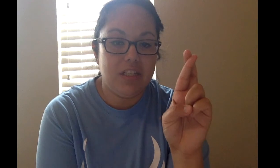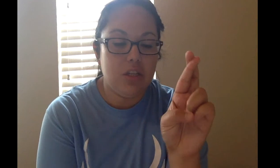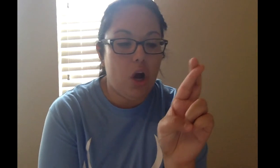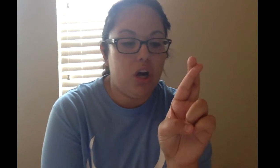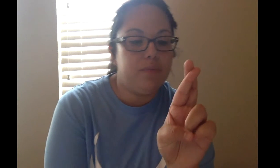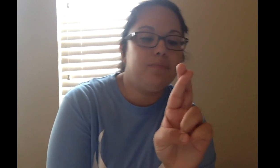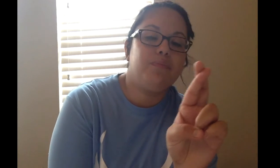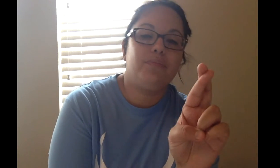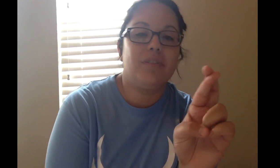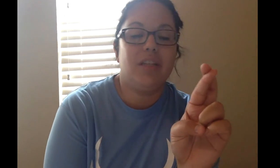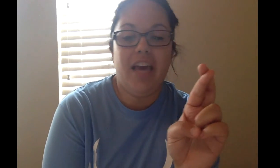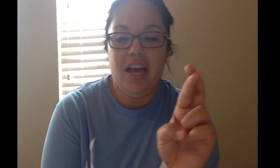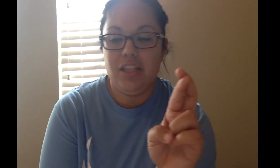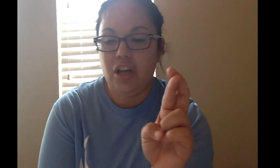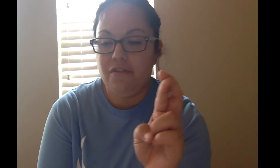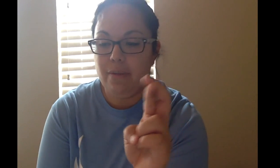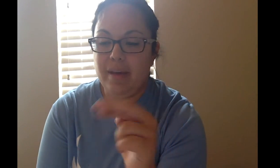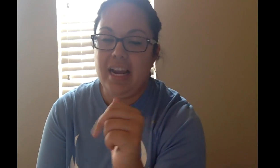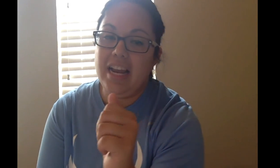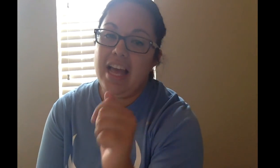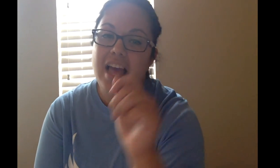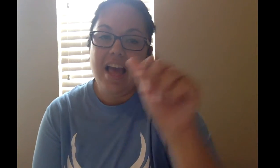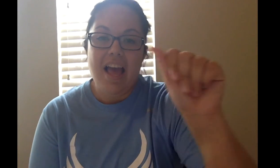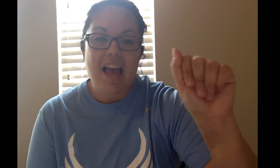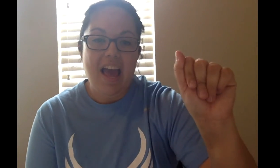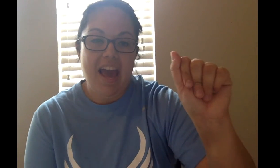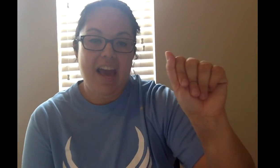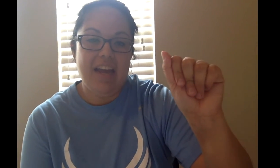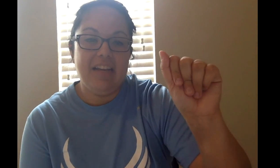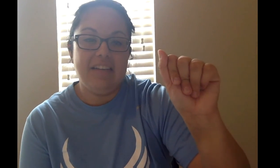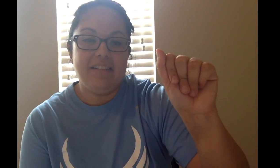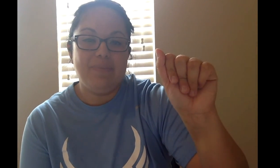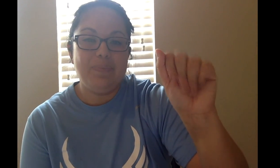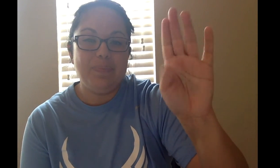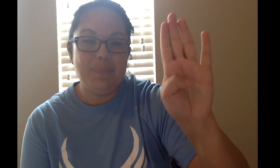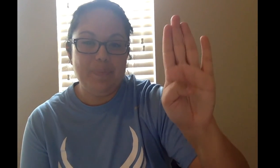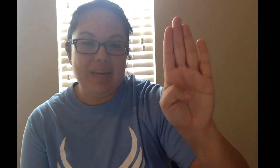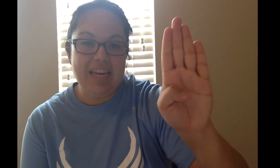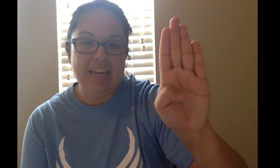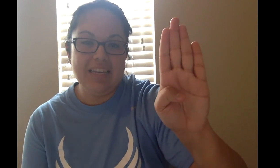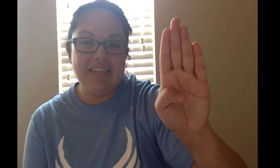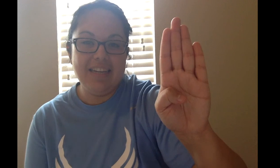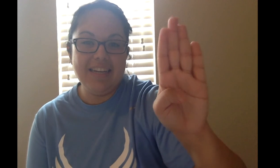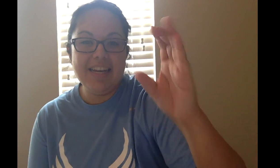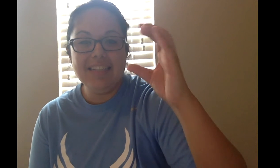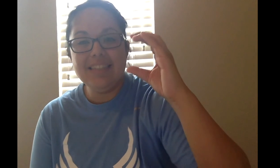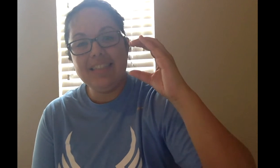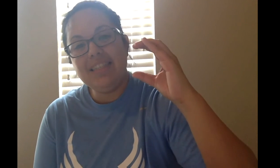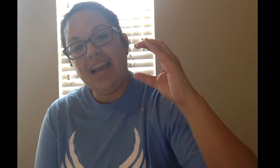This is R. Okay. Let's go from the beginning. A, B, C,